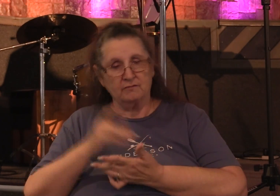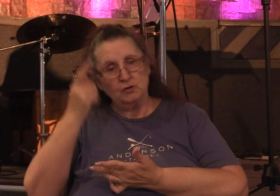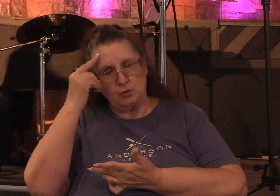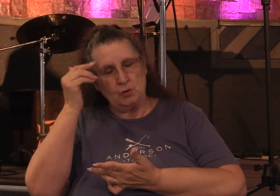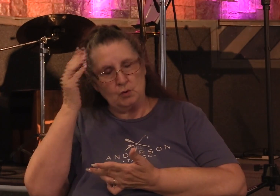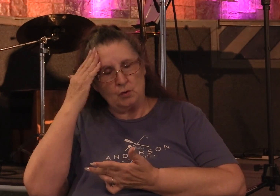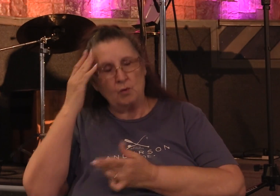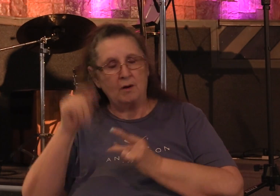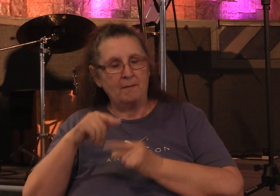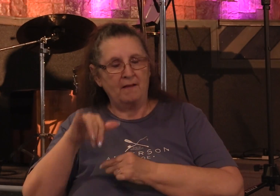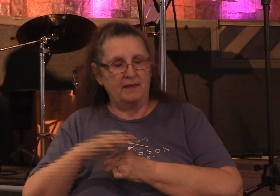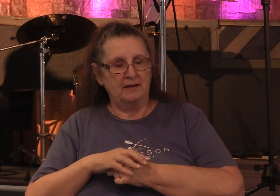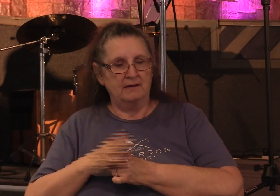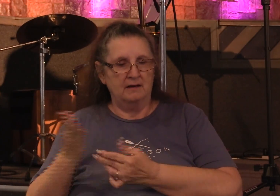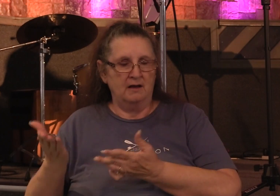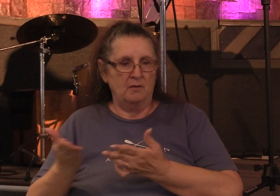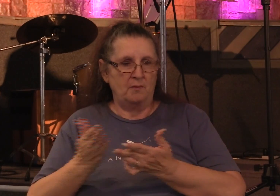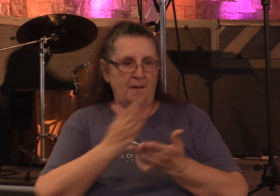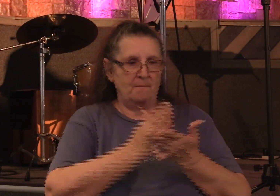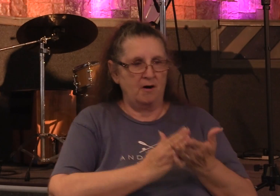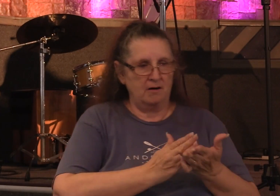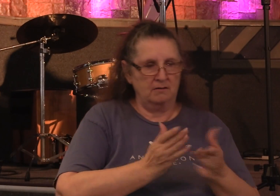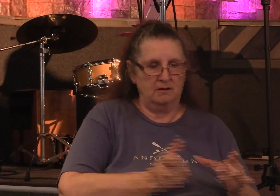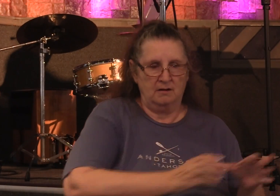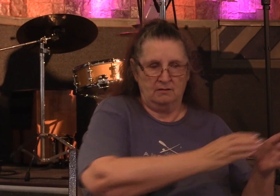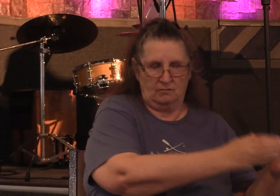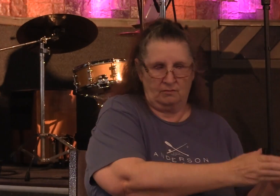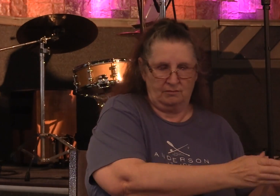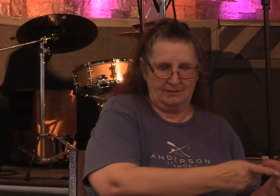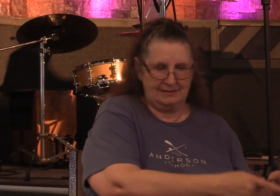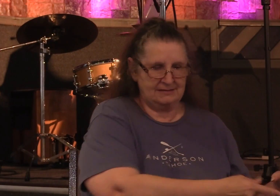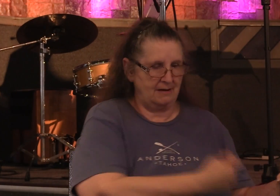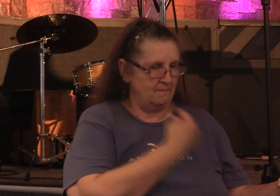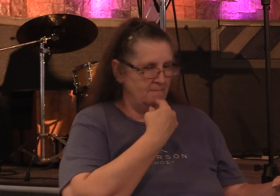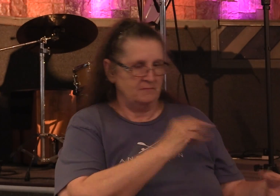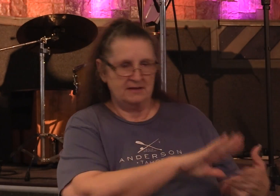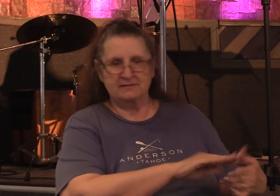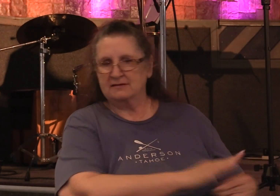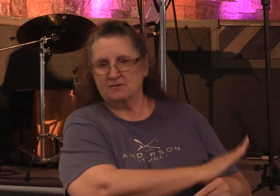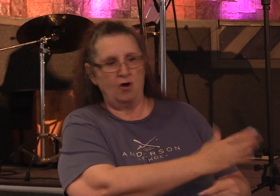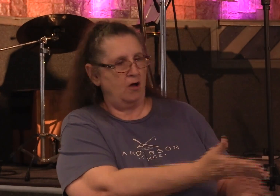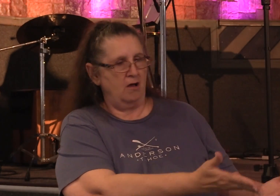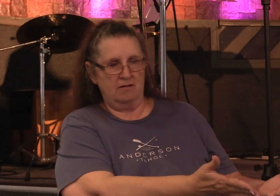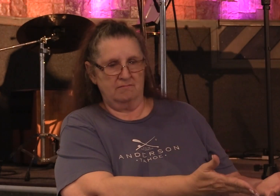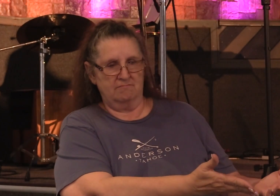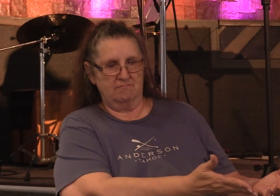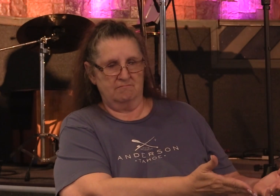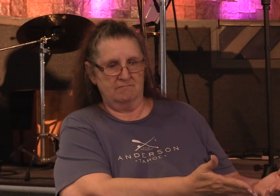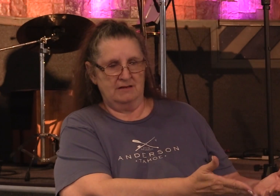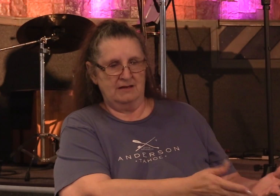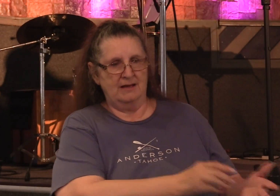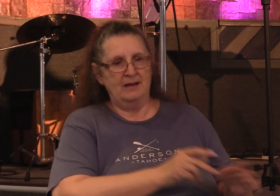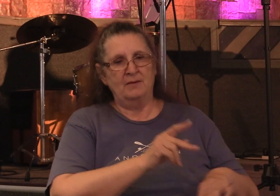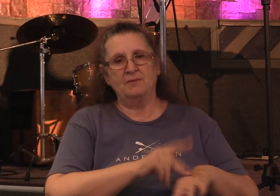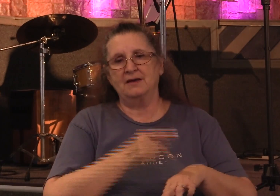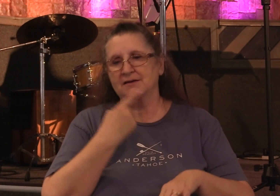and brought a certain part and laid it at the apostles' feet. But Peter said, Ananias,